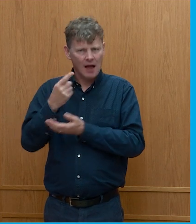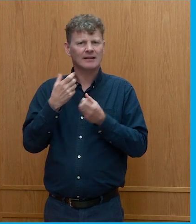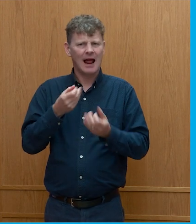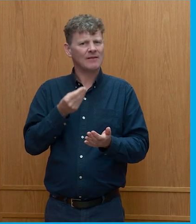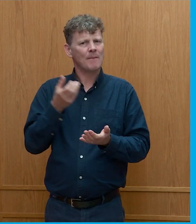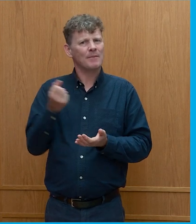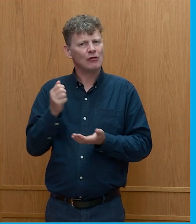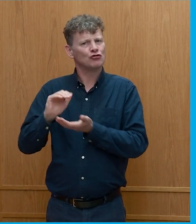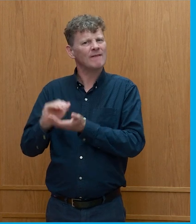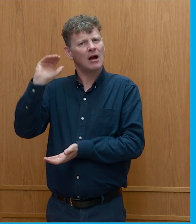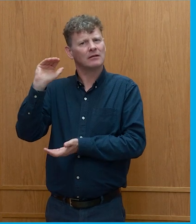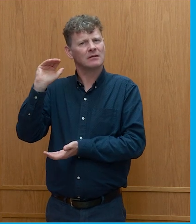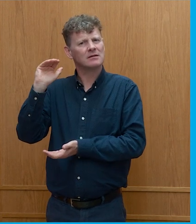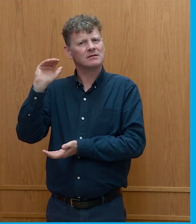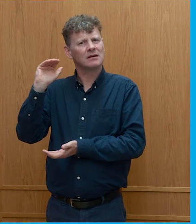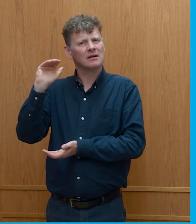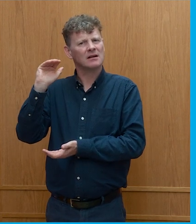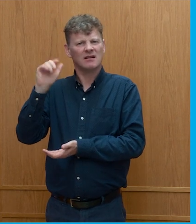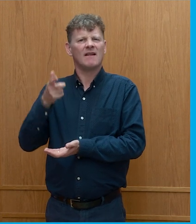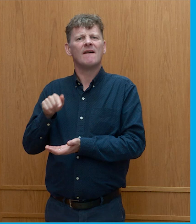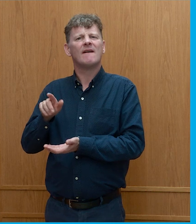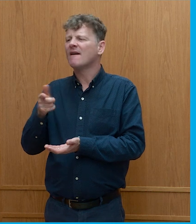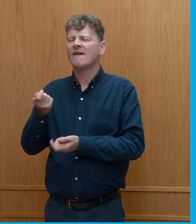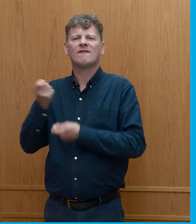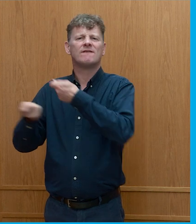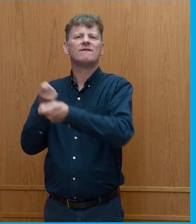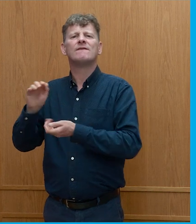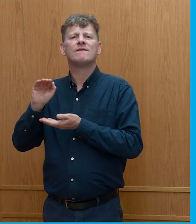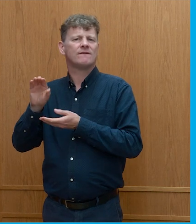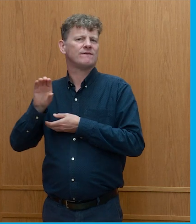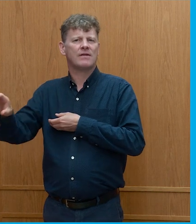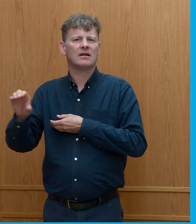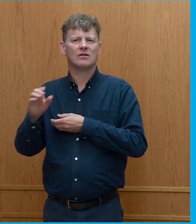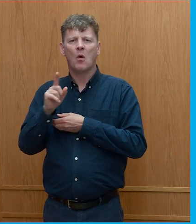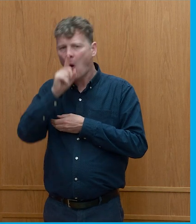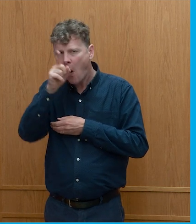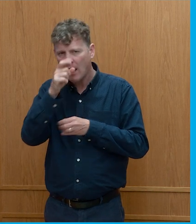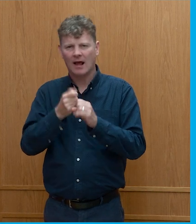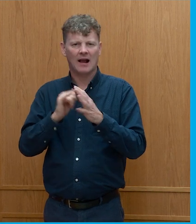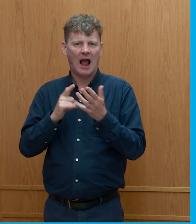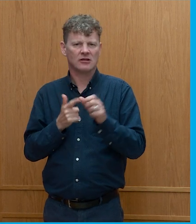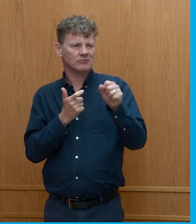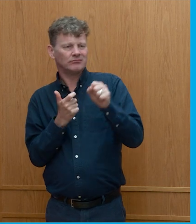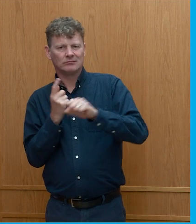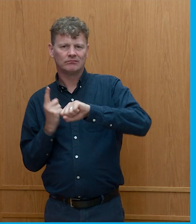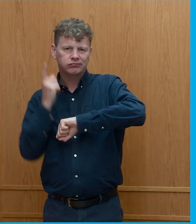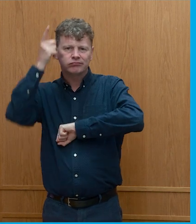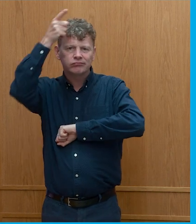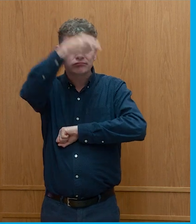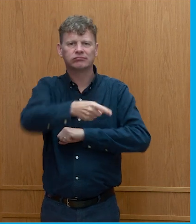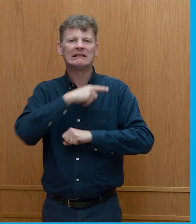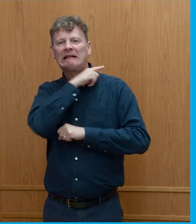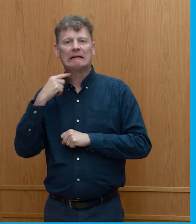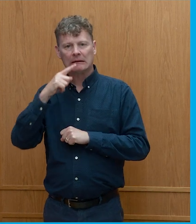uh quite often to to fund oil and gas they go to fund armaments that are used to kill people in gaza or wherever